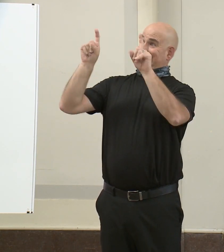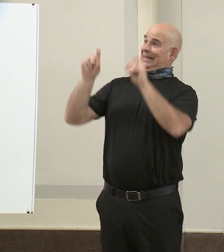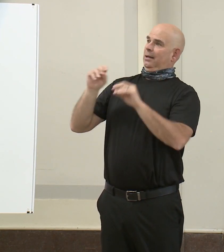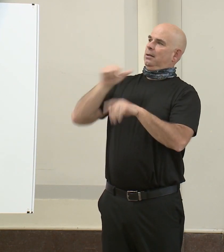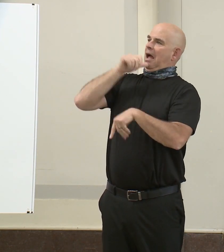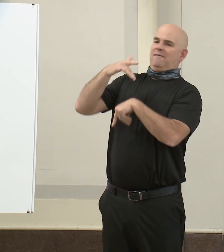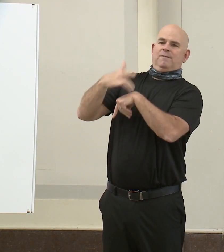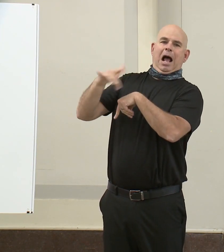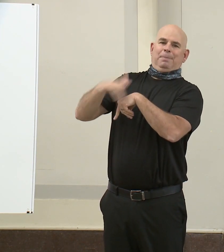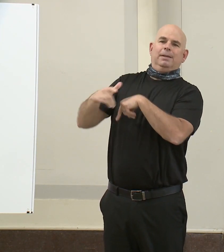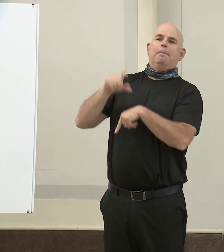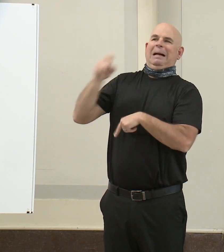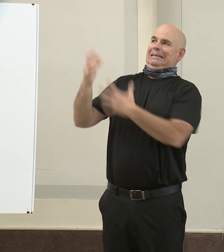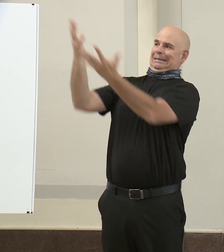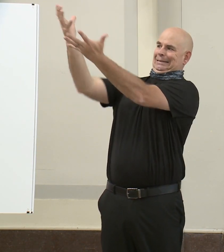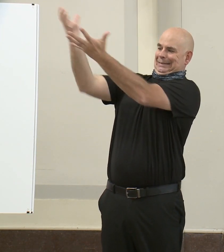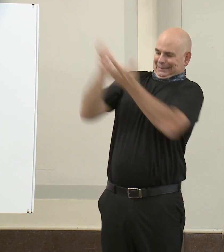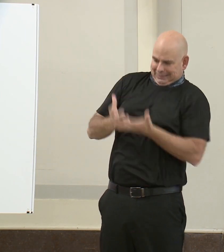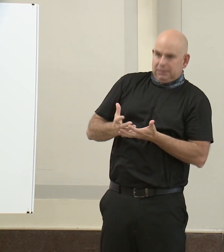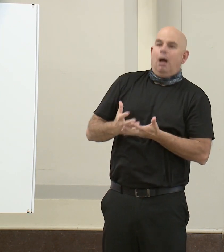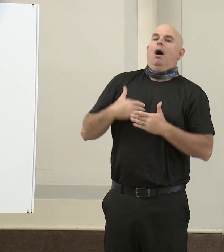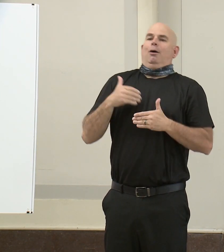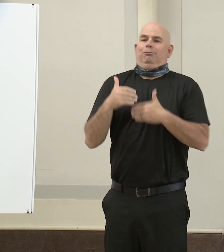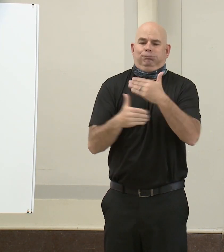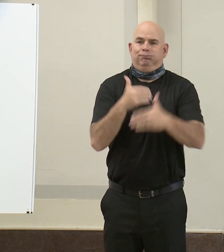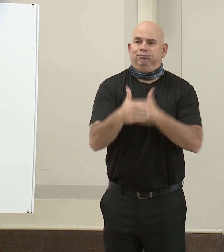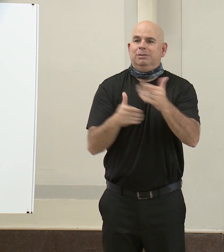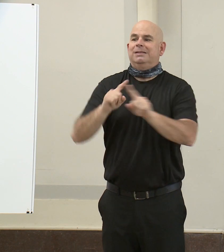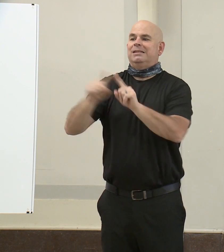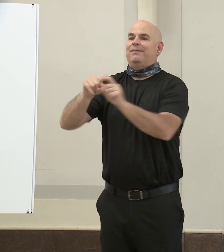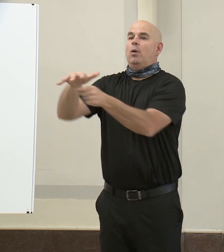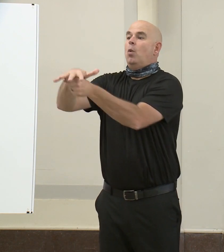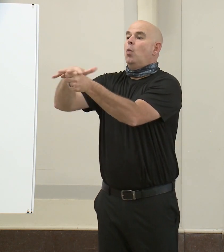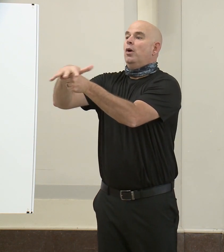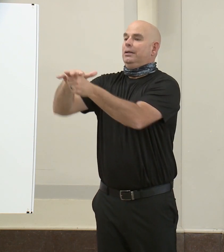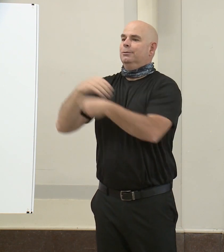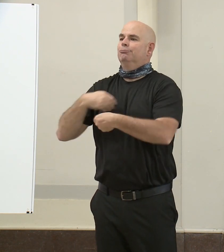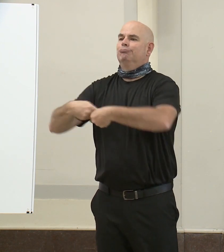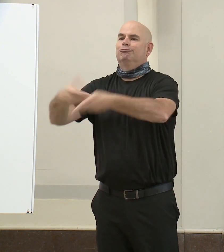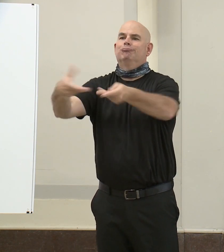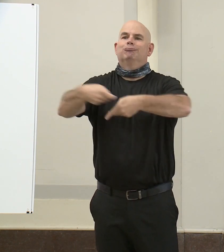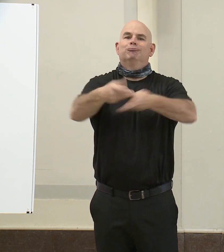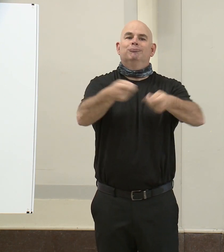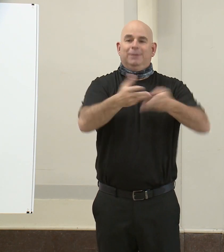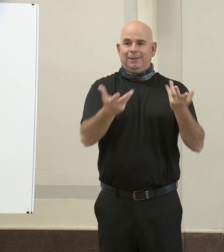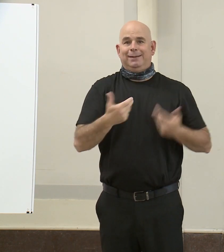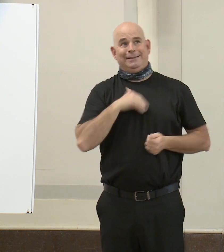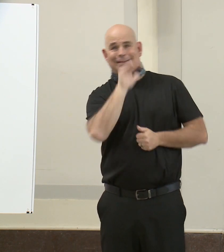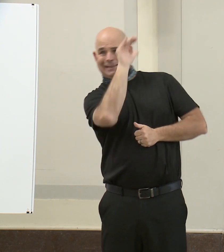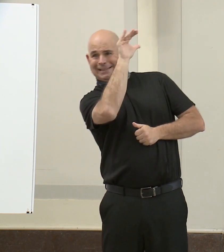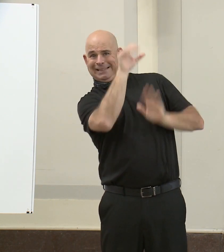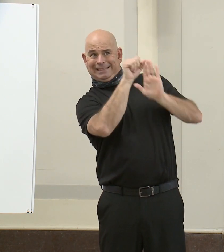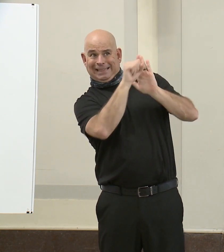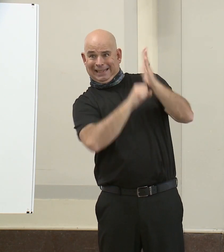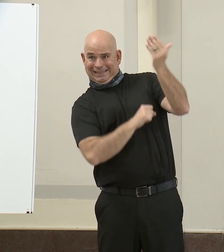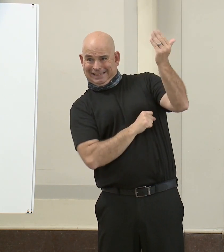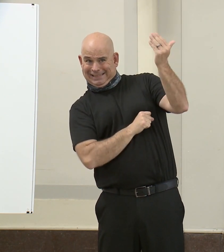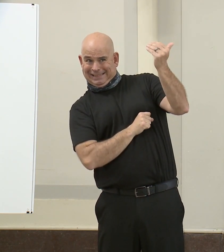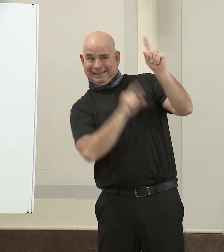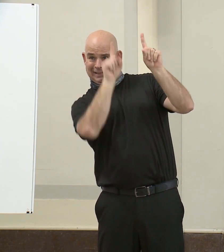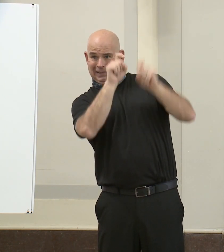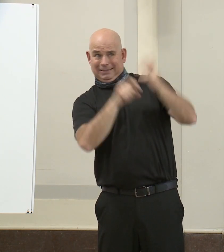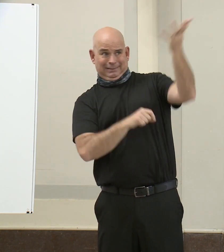many other Maryland jurisdictions. Until we have received more test kits from the state, it is very difficult to gather the accurate information